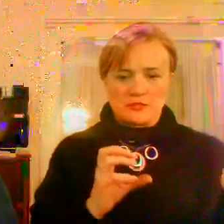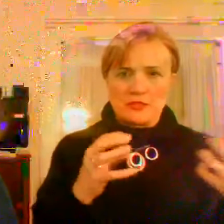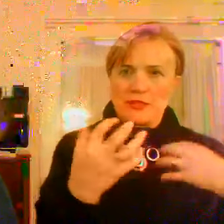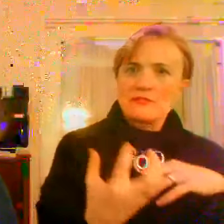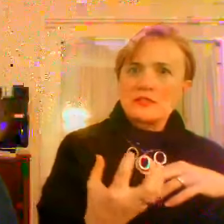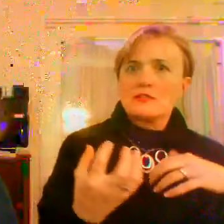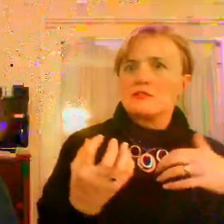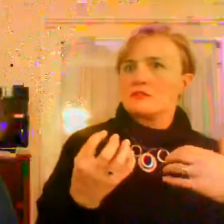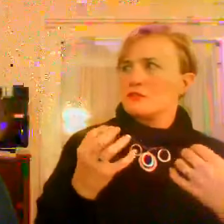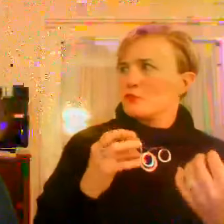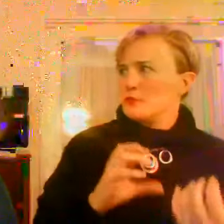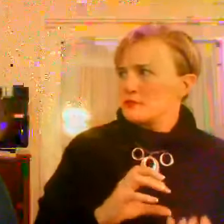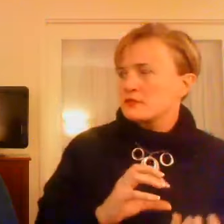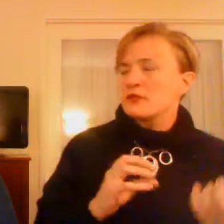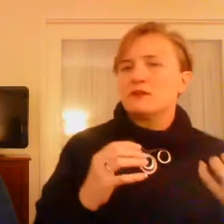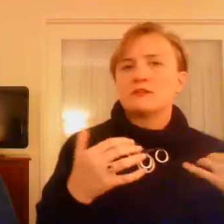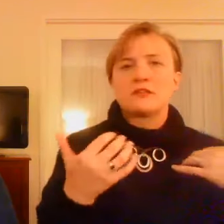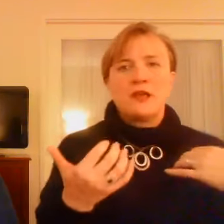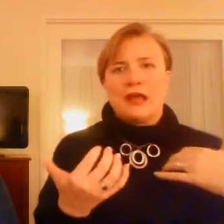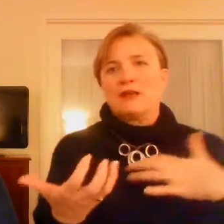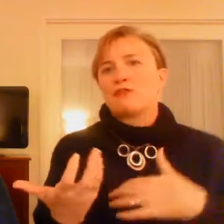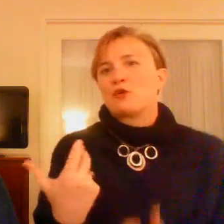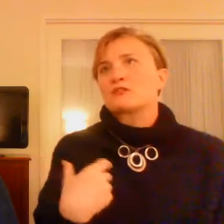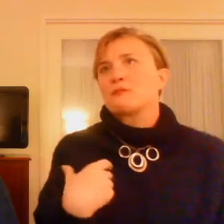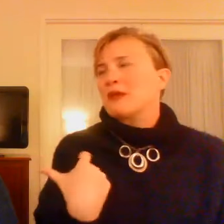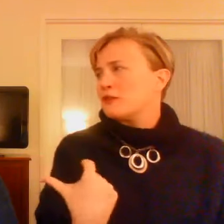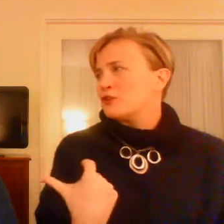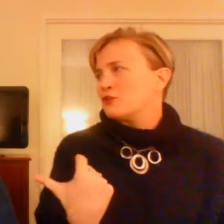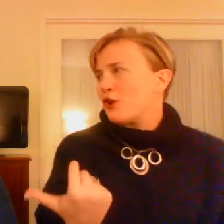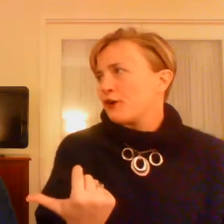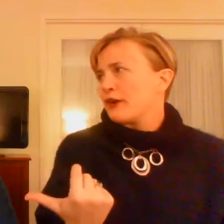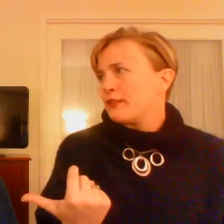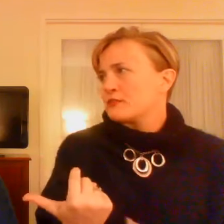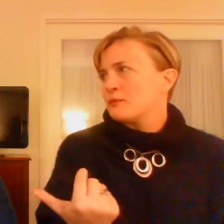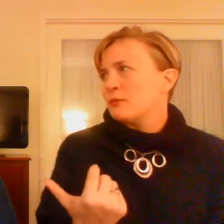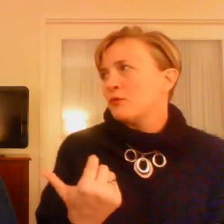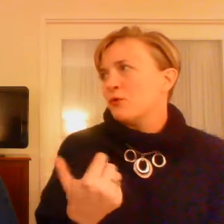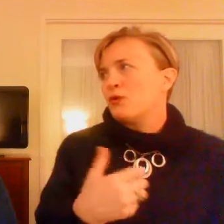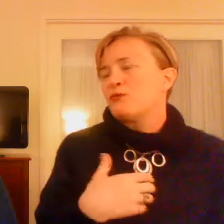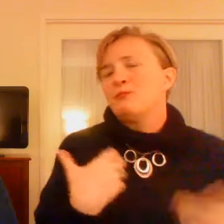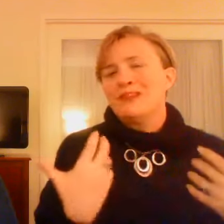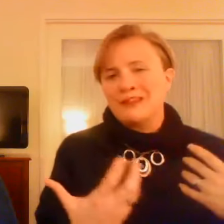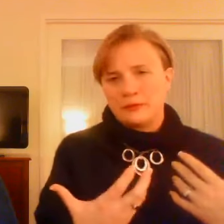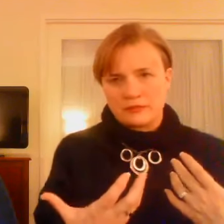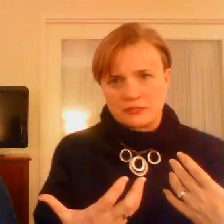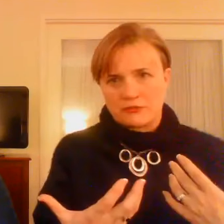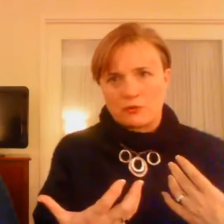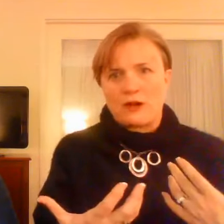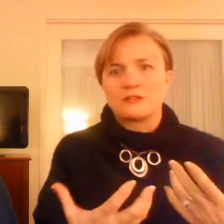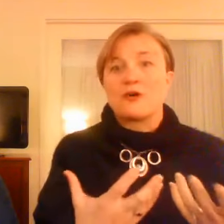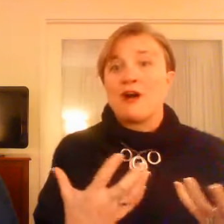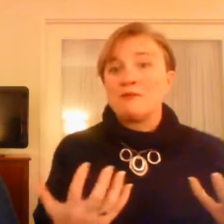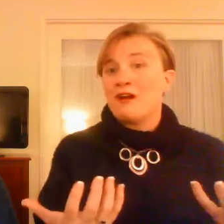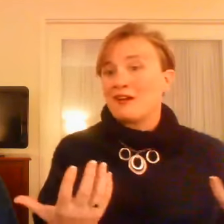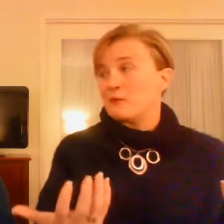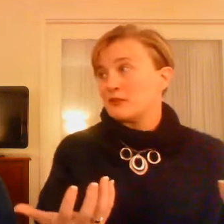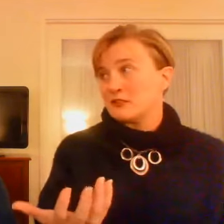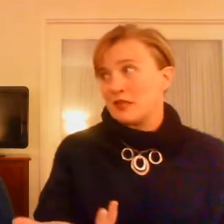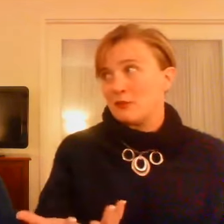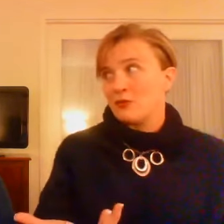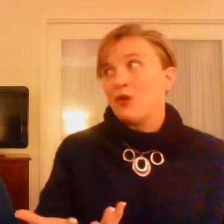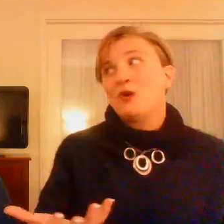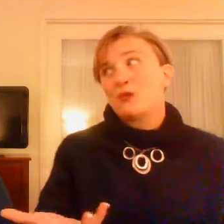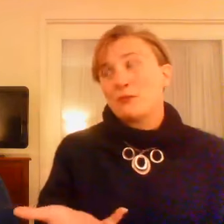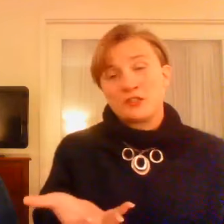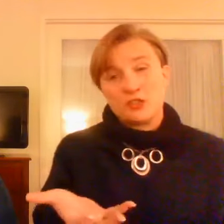has different life skills, different business skills. And of course, because you're targeting this to people who have been in business for a while. So I'm not coming